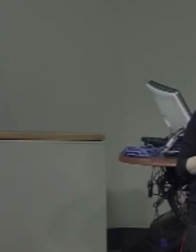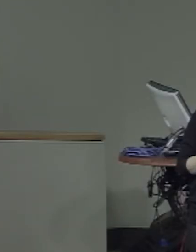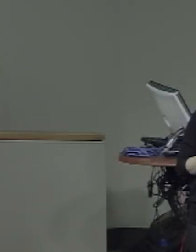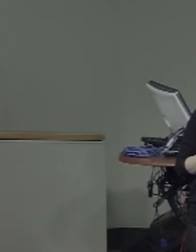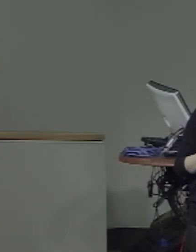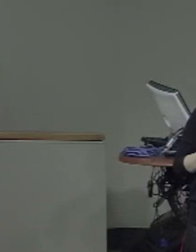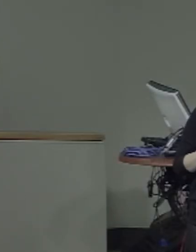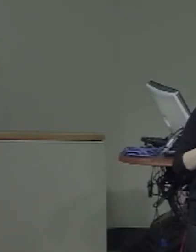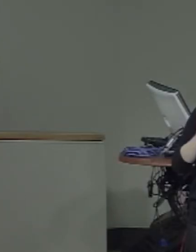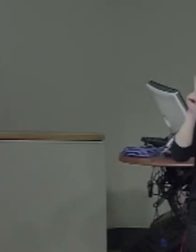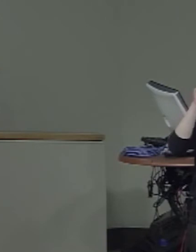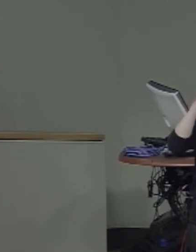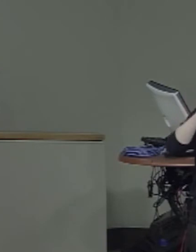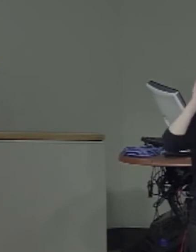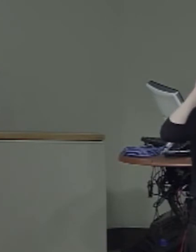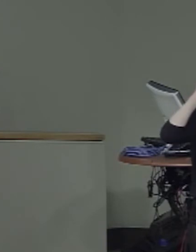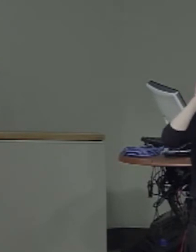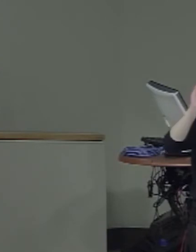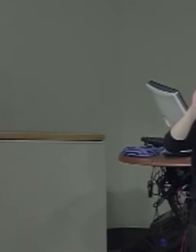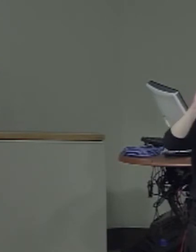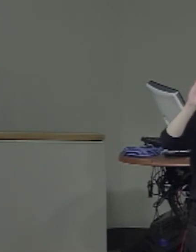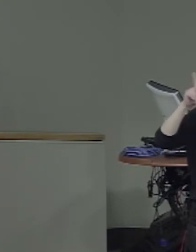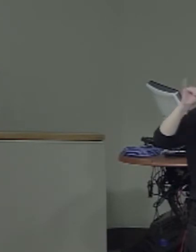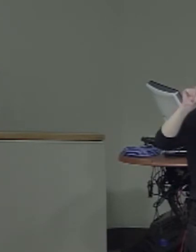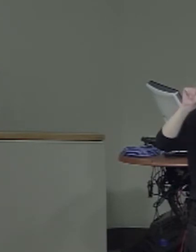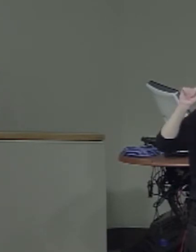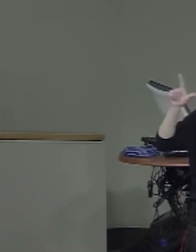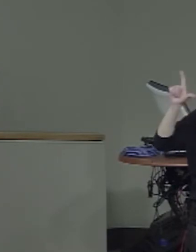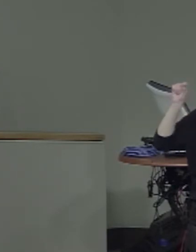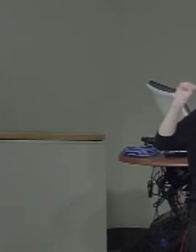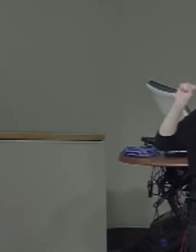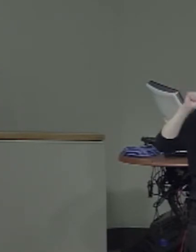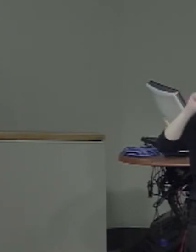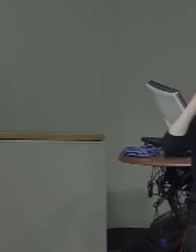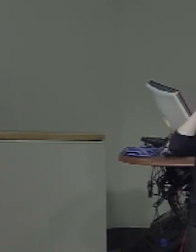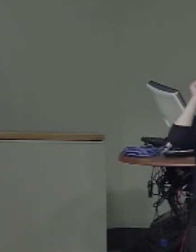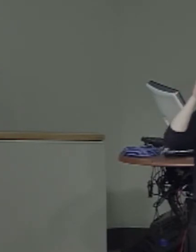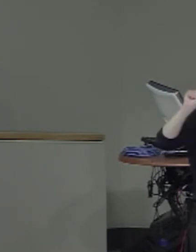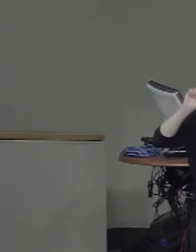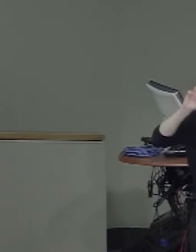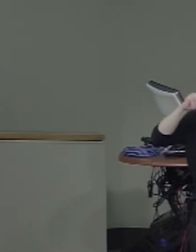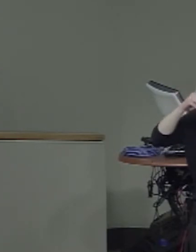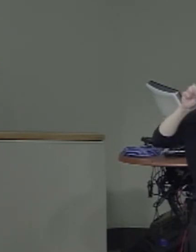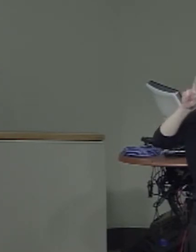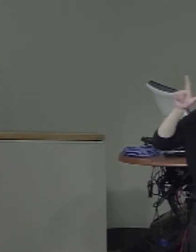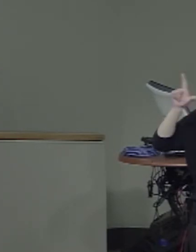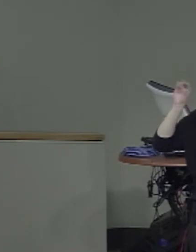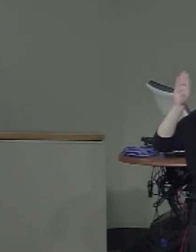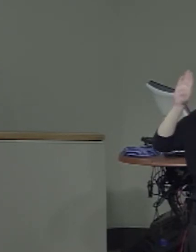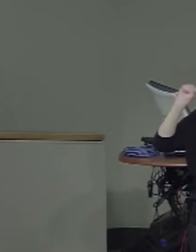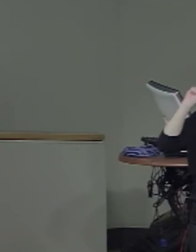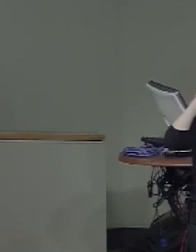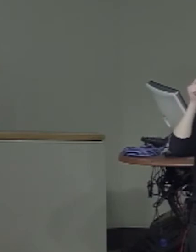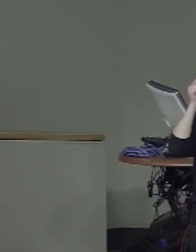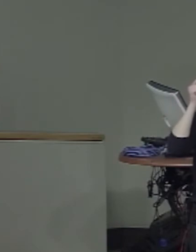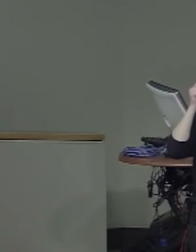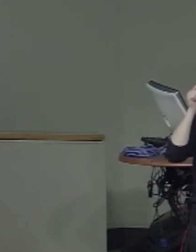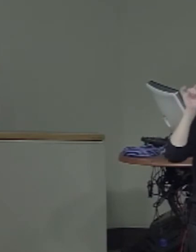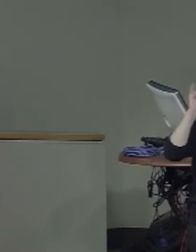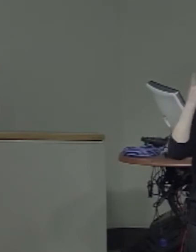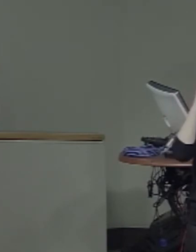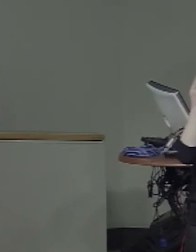If you take a view of brains kind of from the bottom, you can see here in yellow and orange